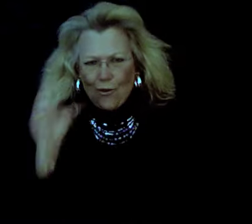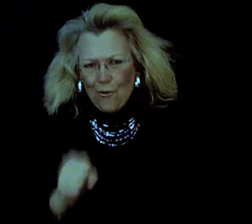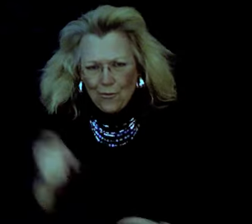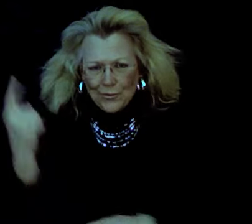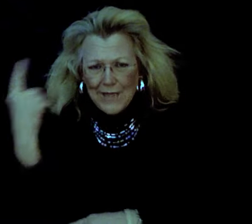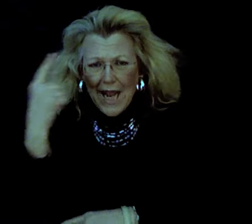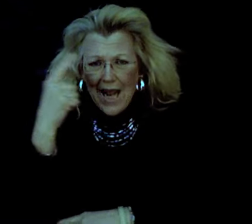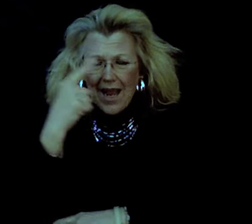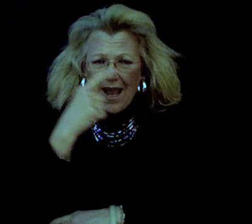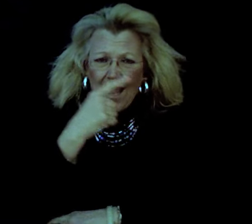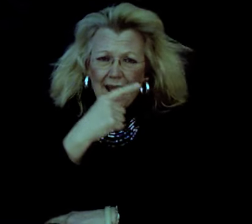old days